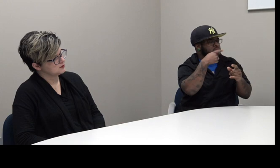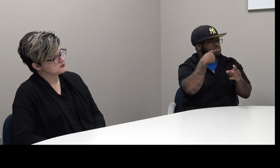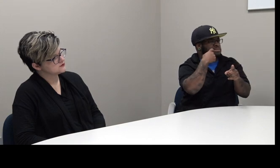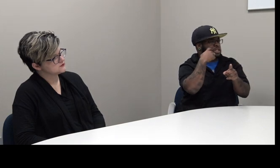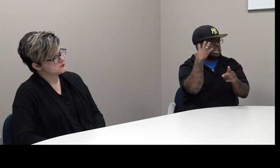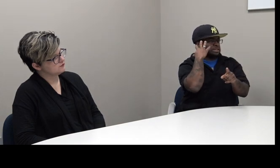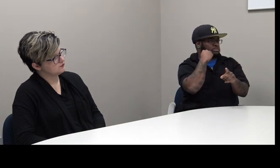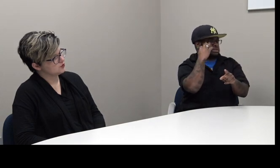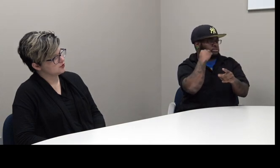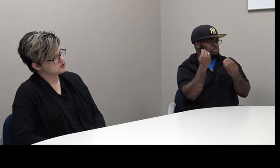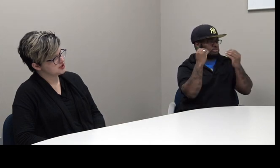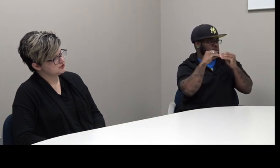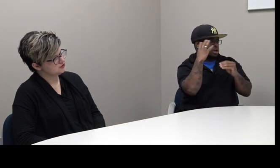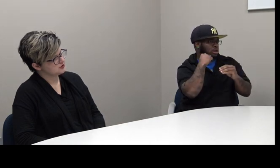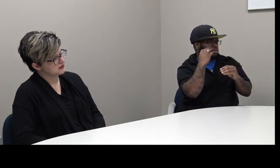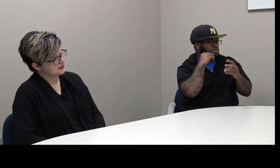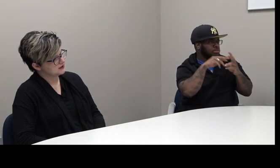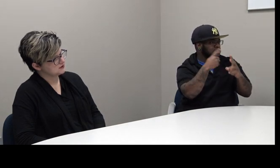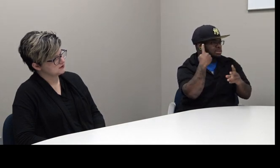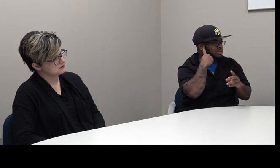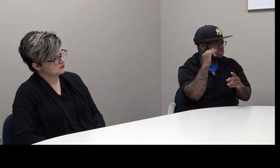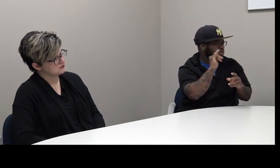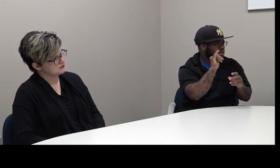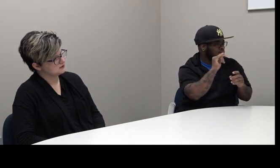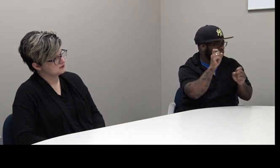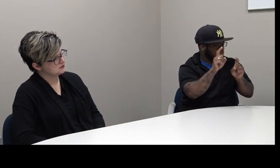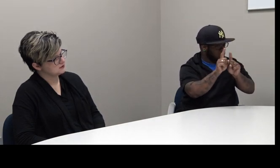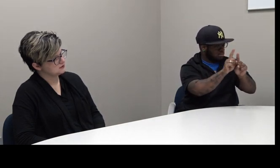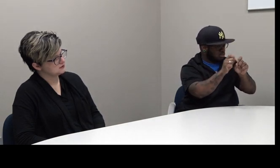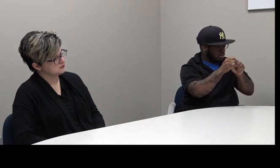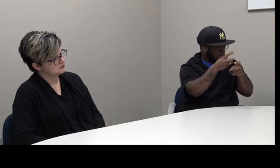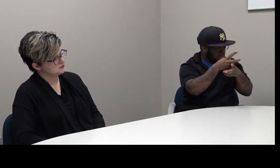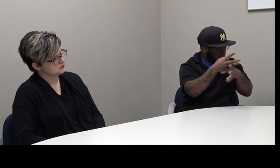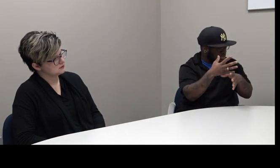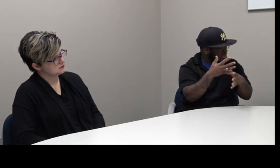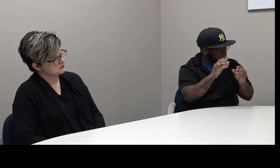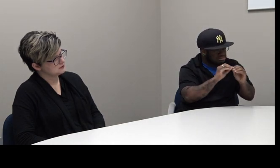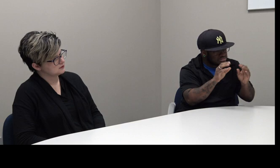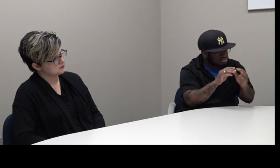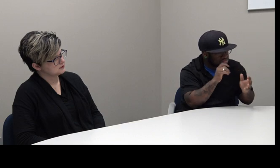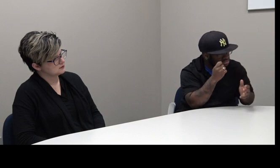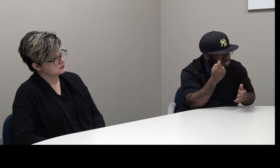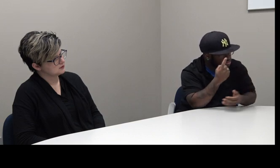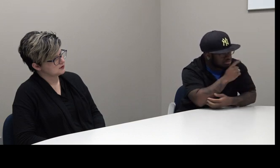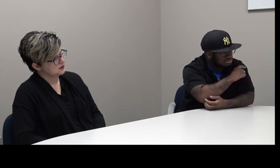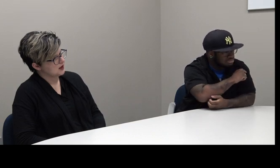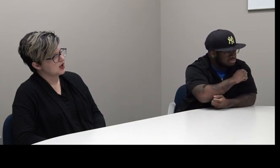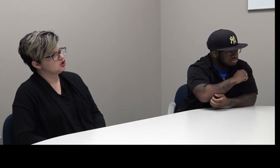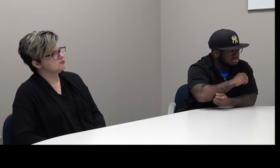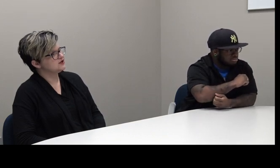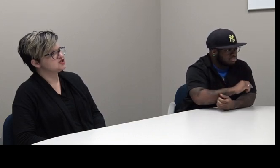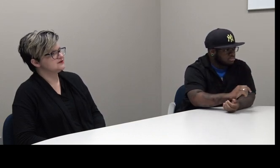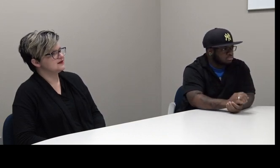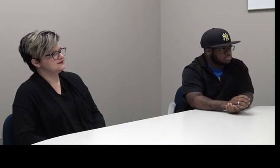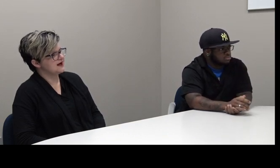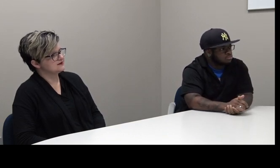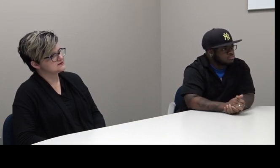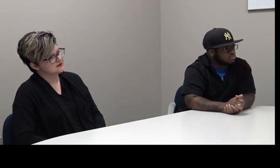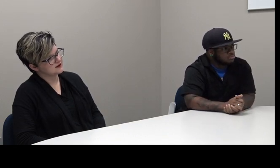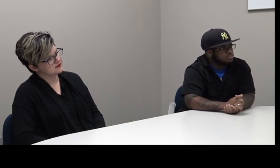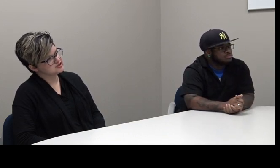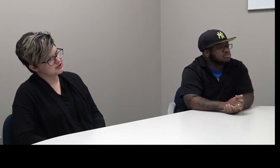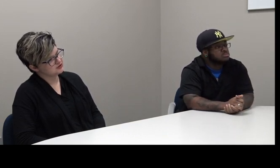For, so for Janitor E, you mentioned